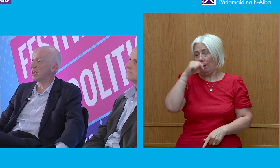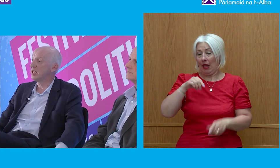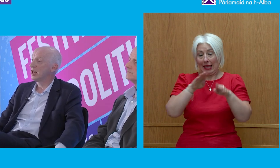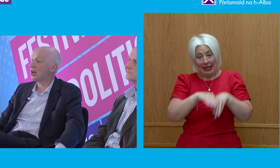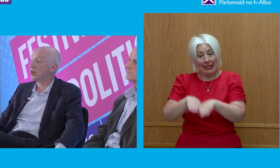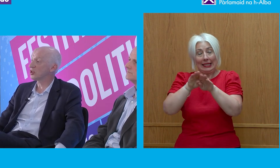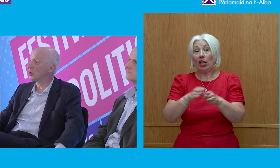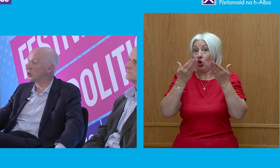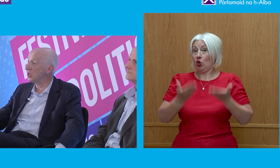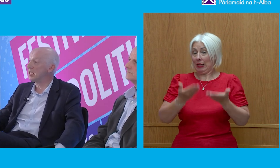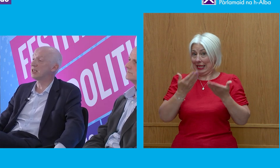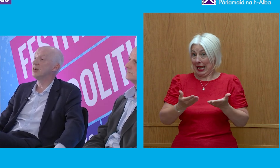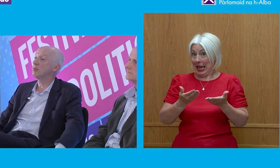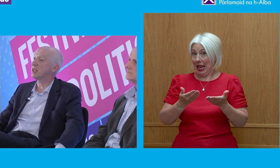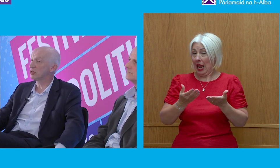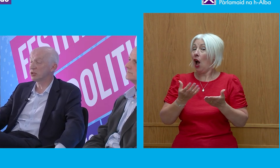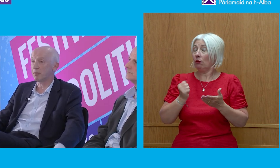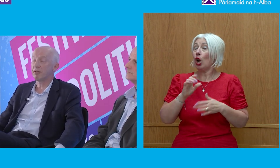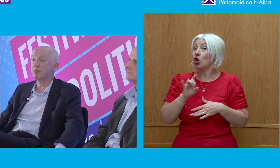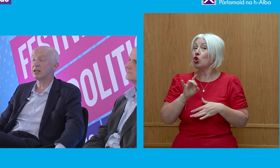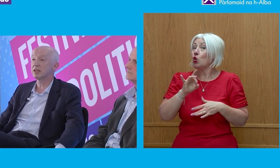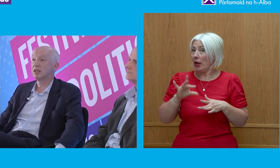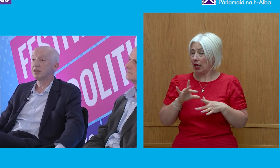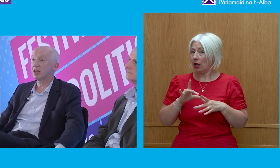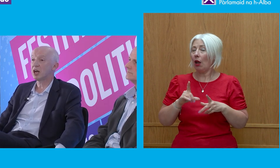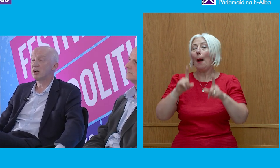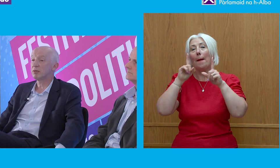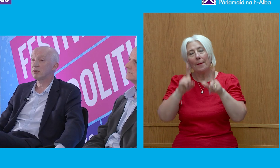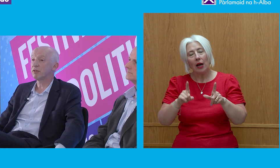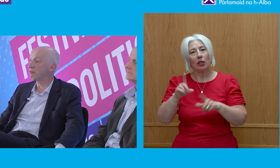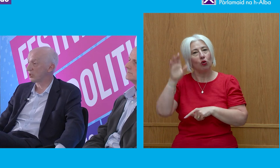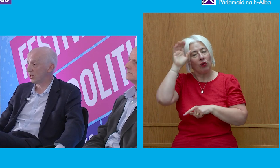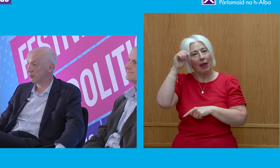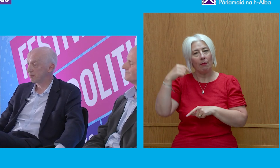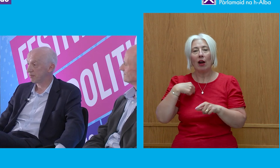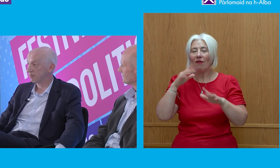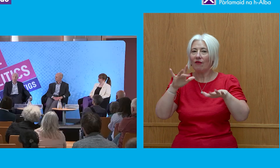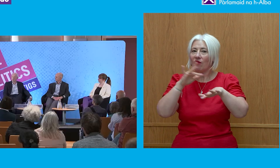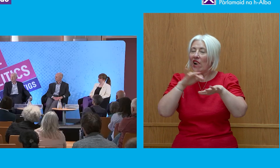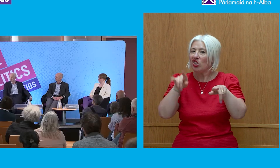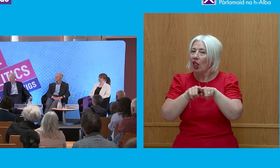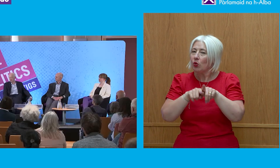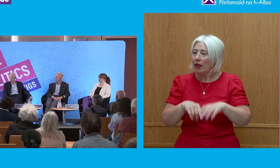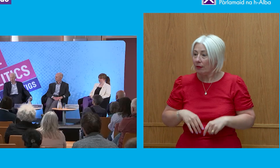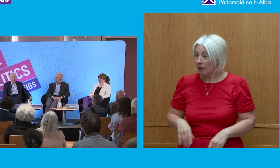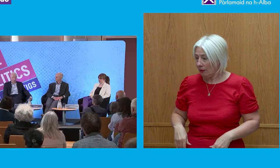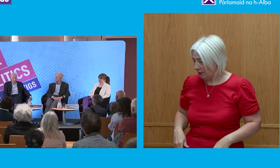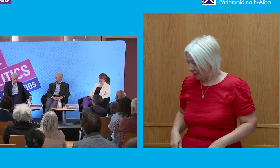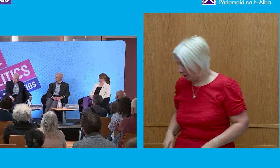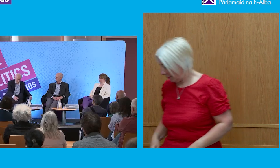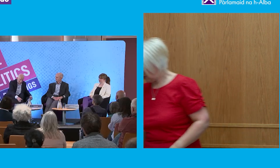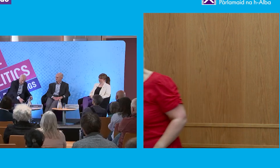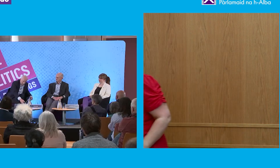enjoy today are somewhat unique. But let's also bear in mind that they are very fragile. Thank you.